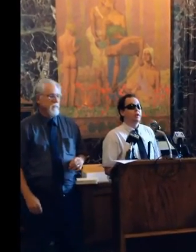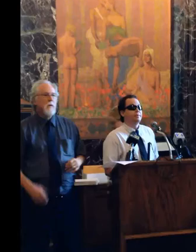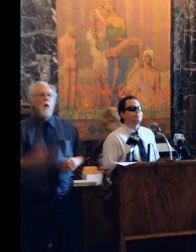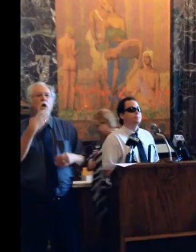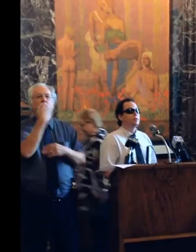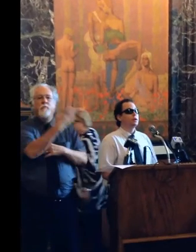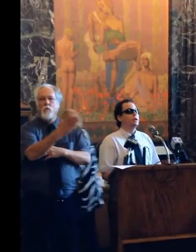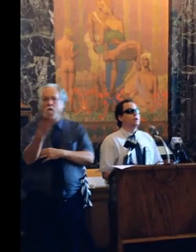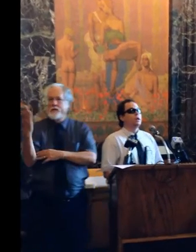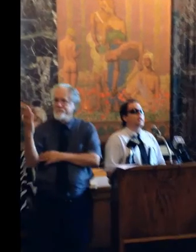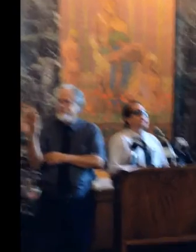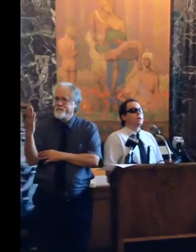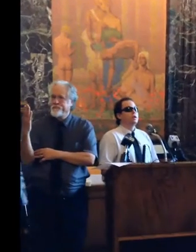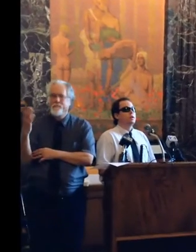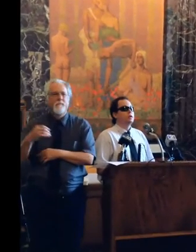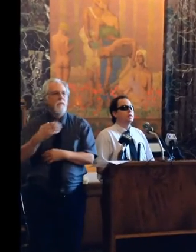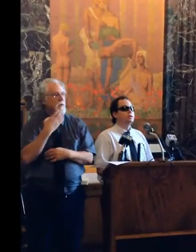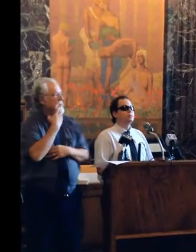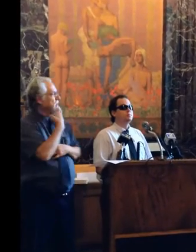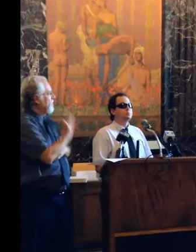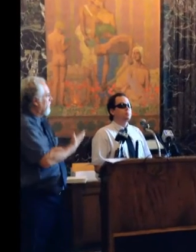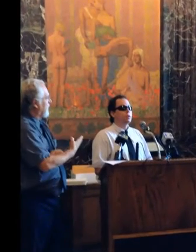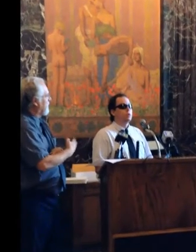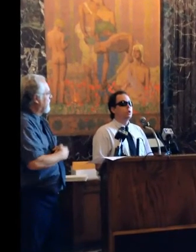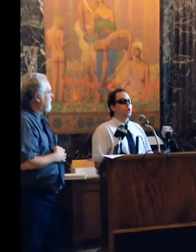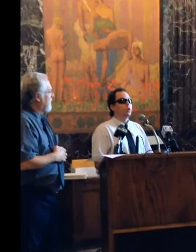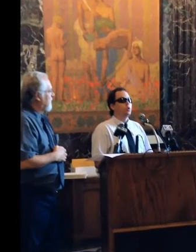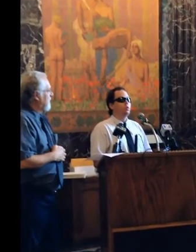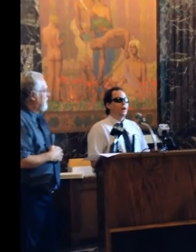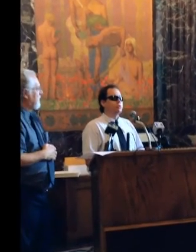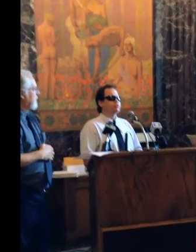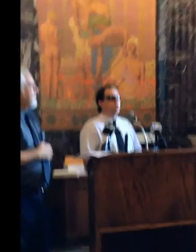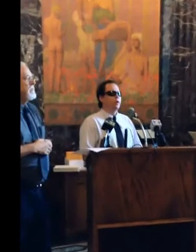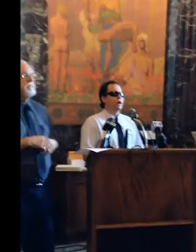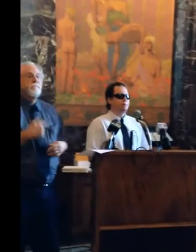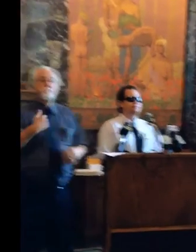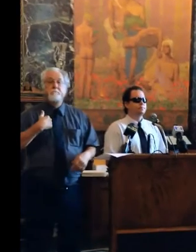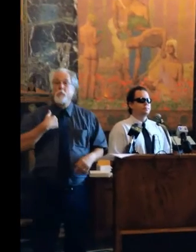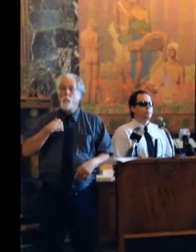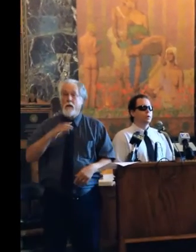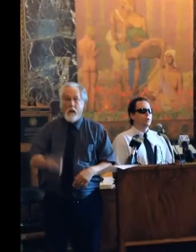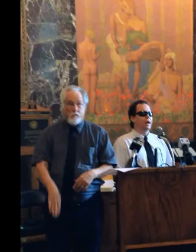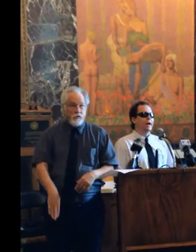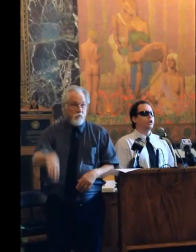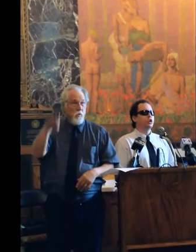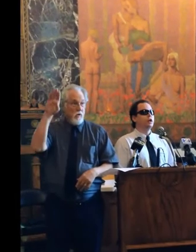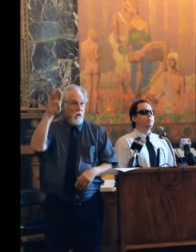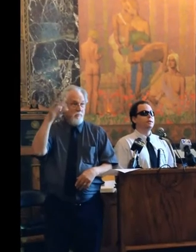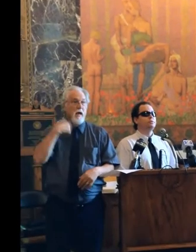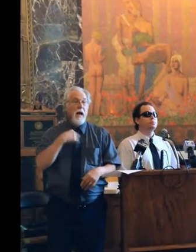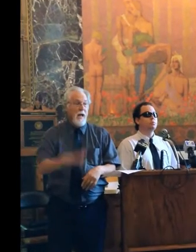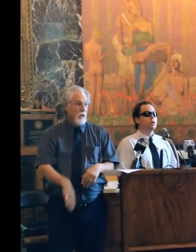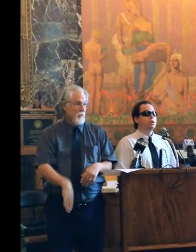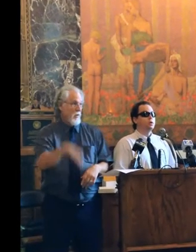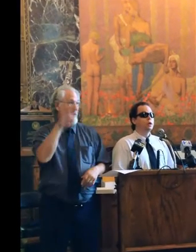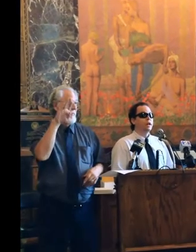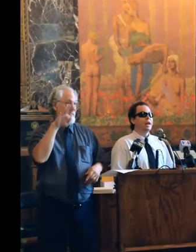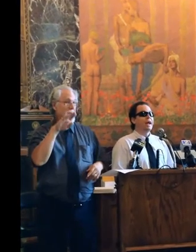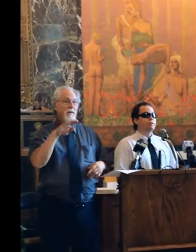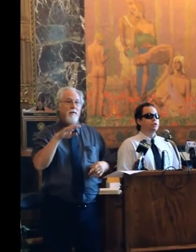Good morning, when I was growing up, I grew up in